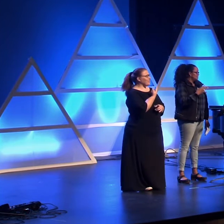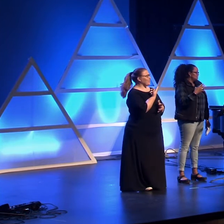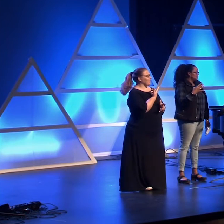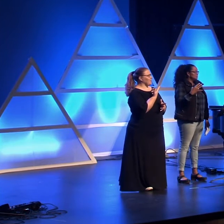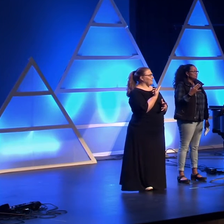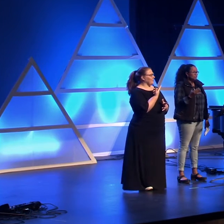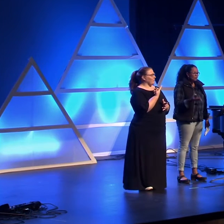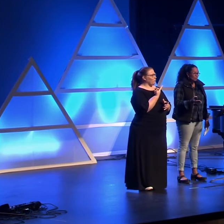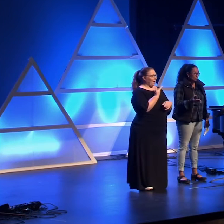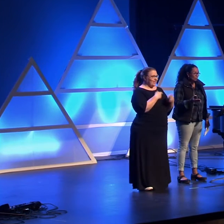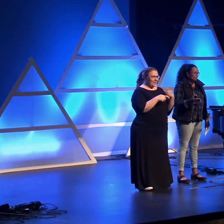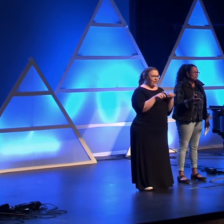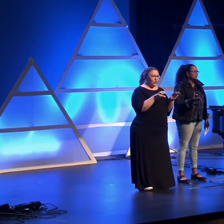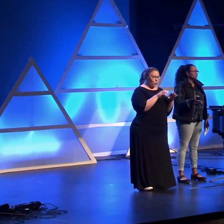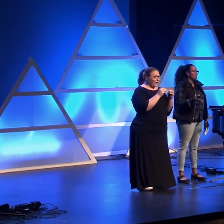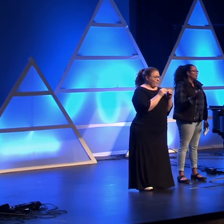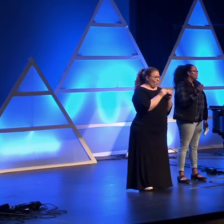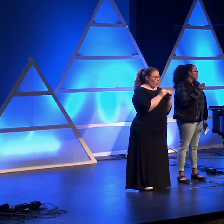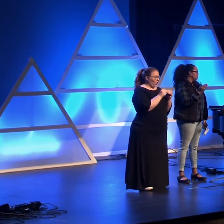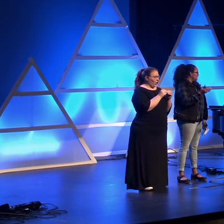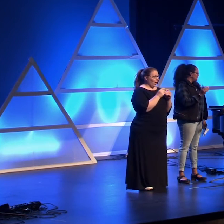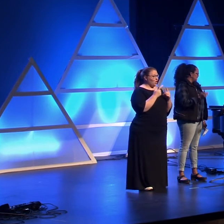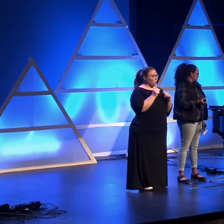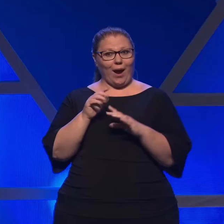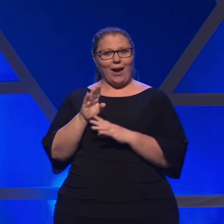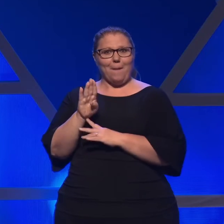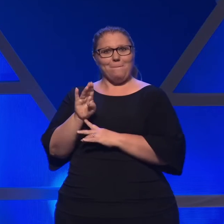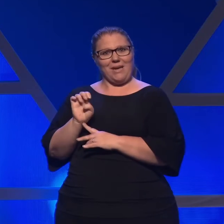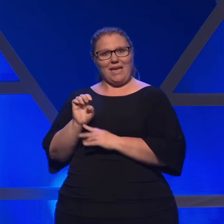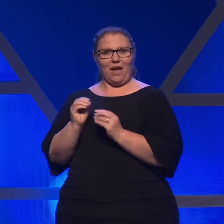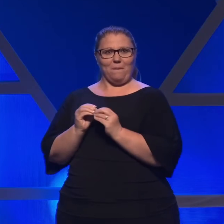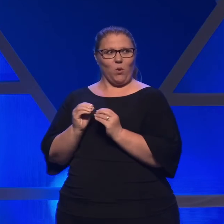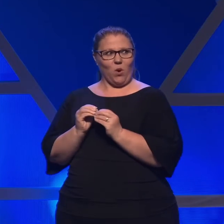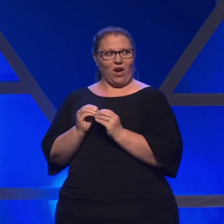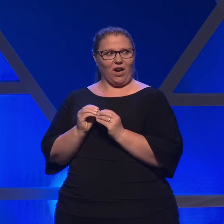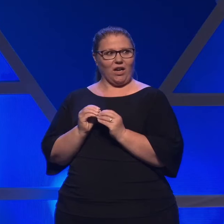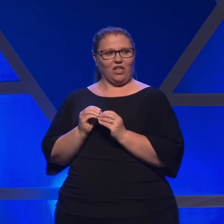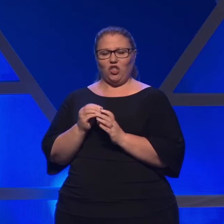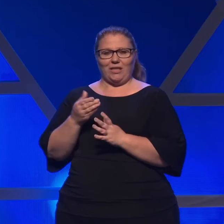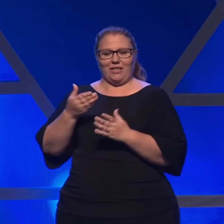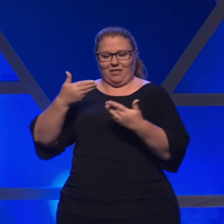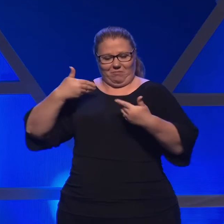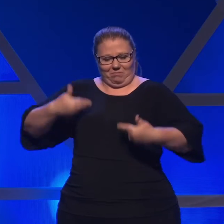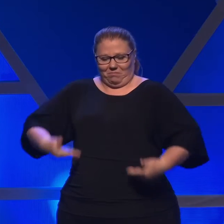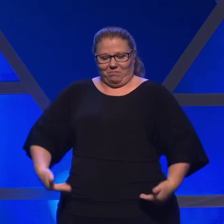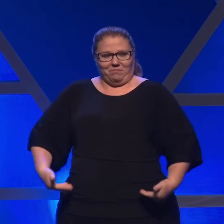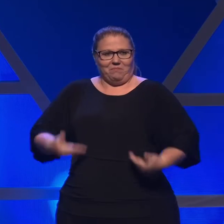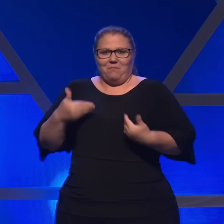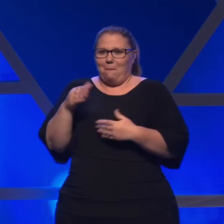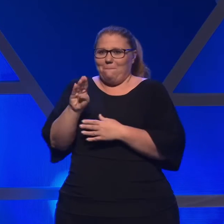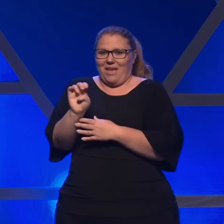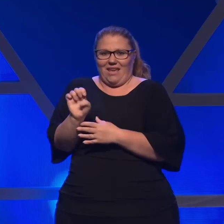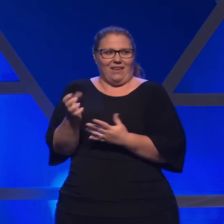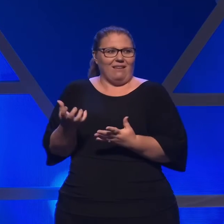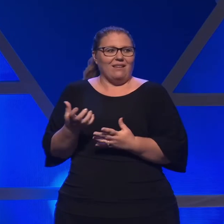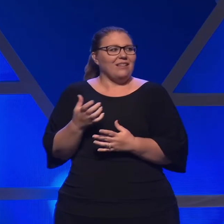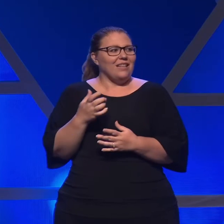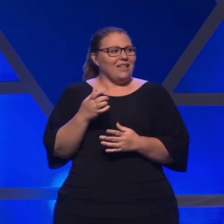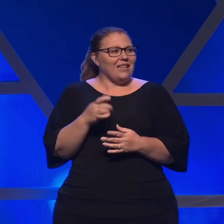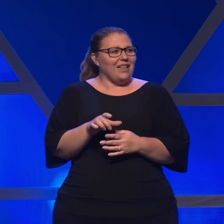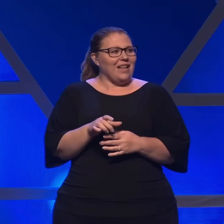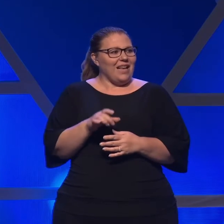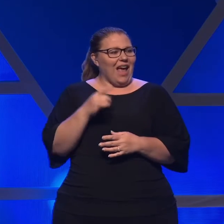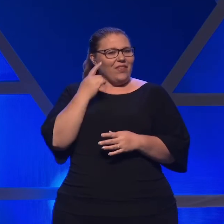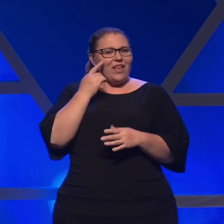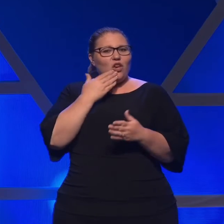instead of doing more, try being more, just be. And I found that a good training for